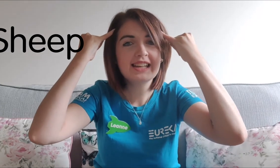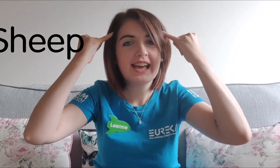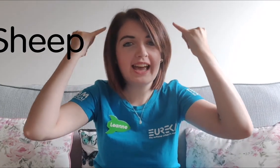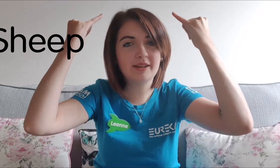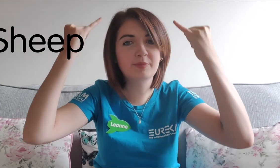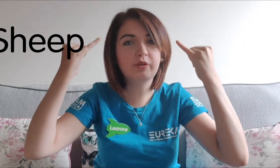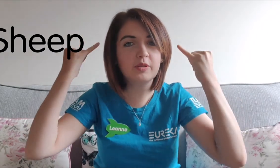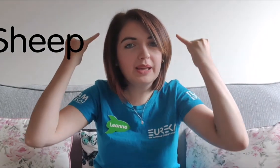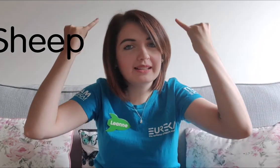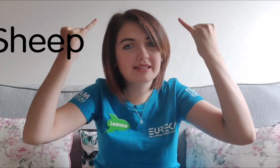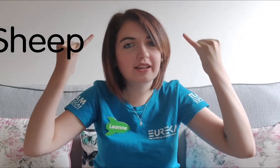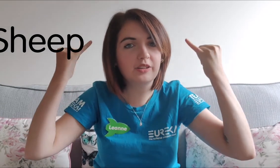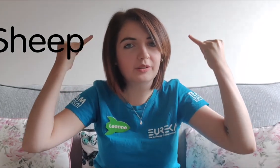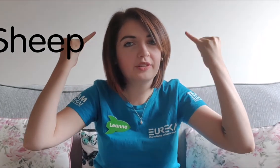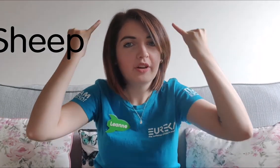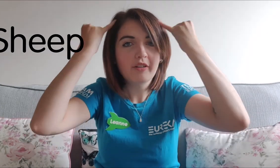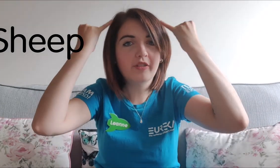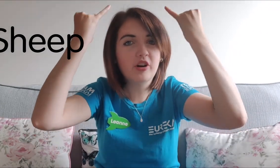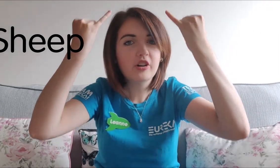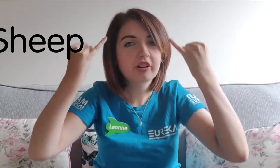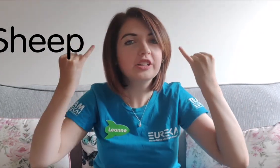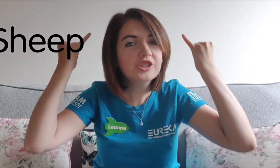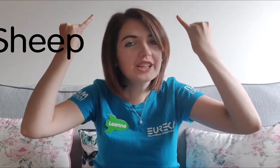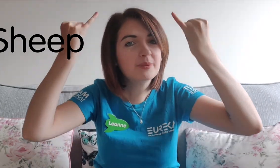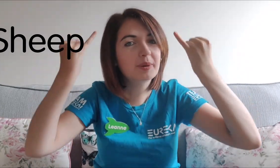and move them in circles for sheep.